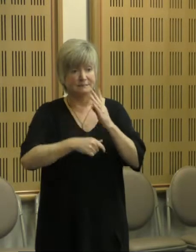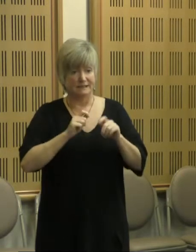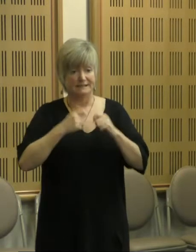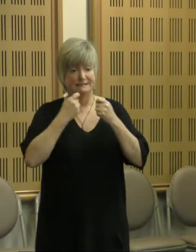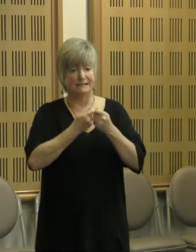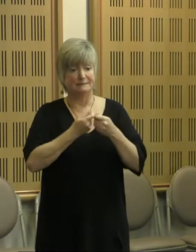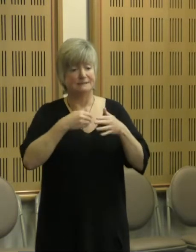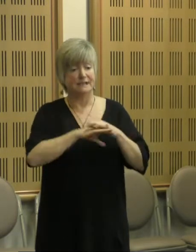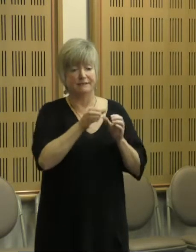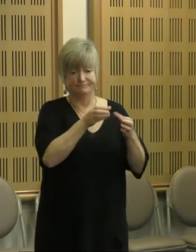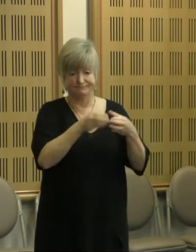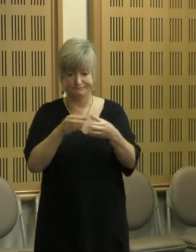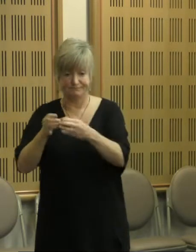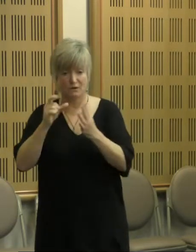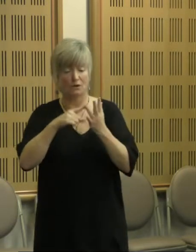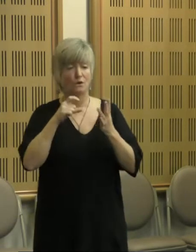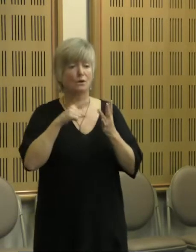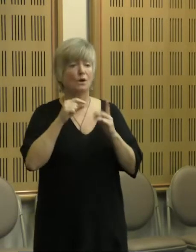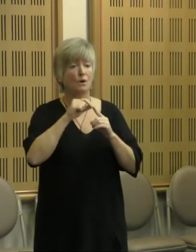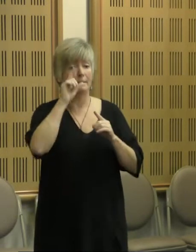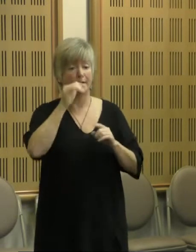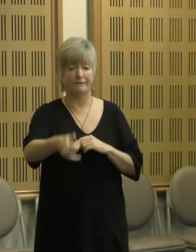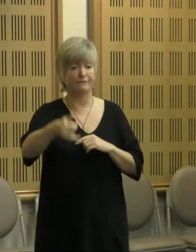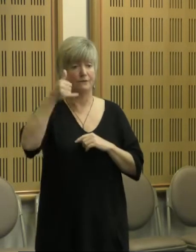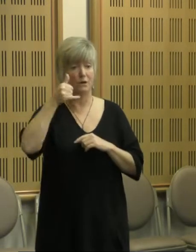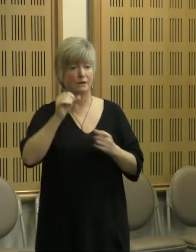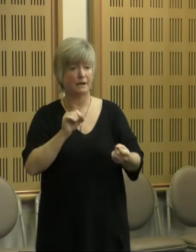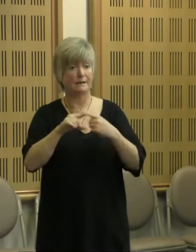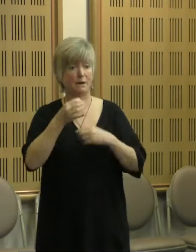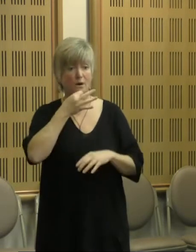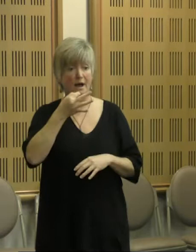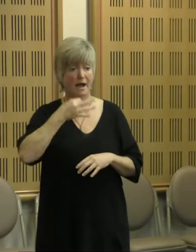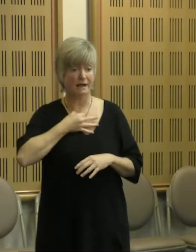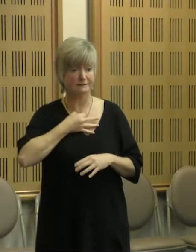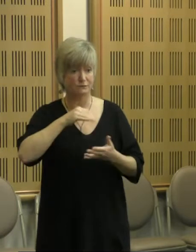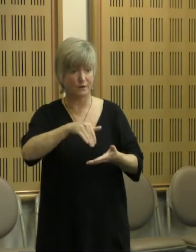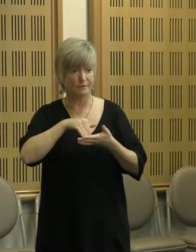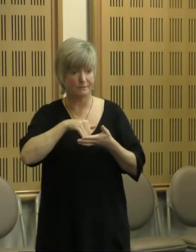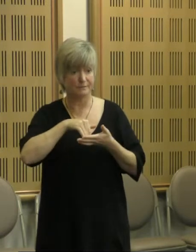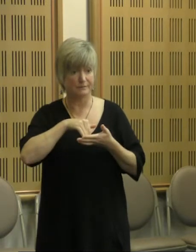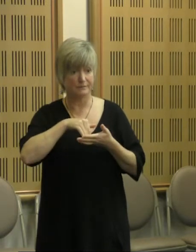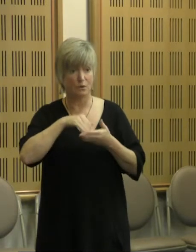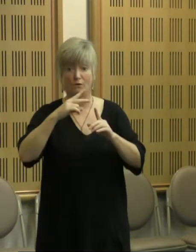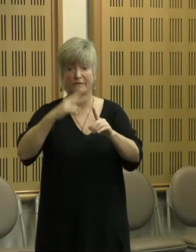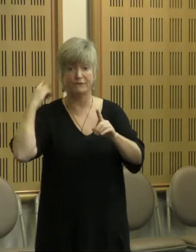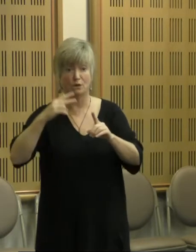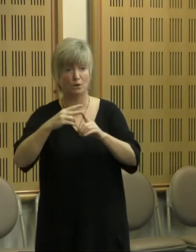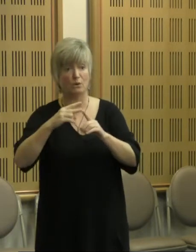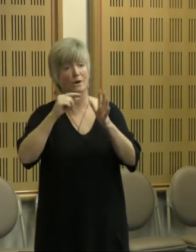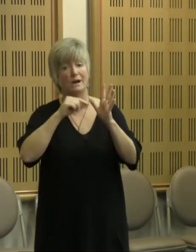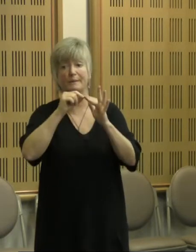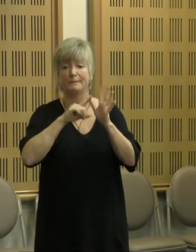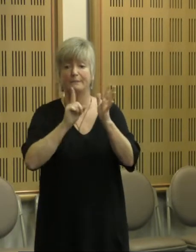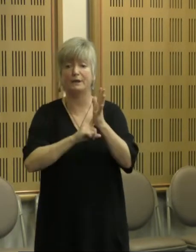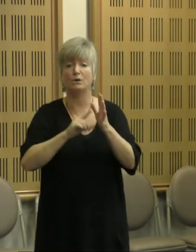co-ops can pick up the phone or email and request our assistance for a review or an appeal in relation to the NDIS.